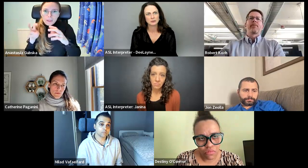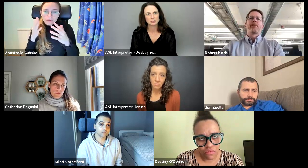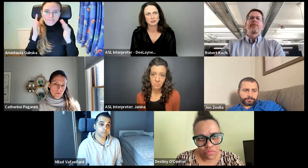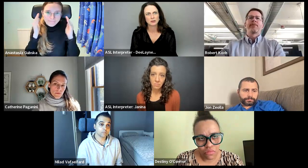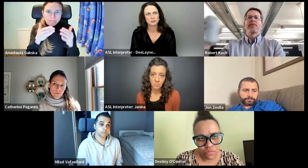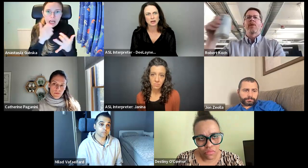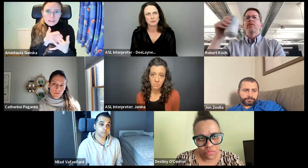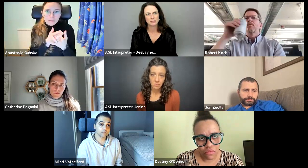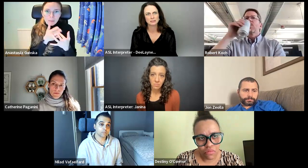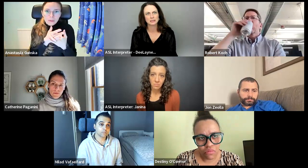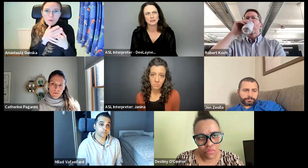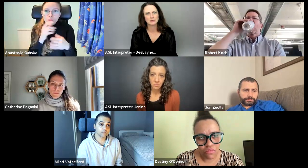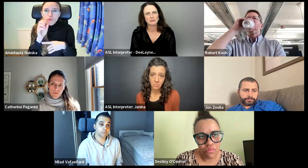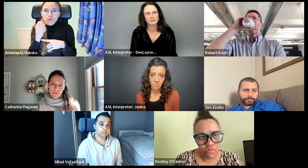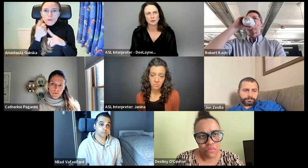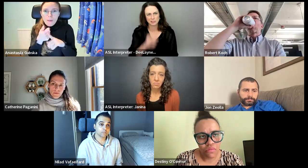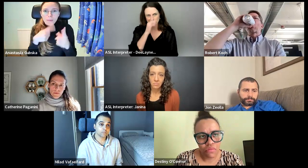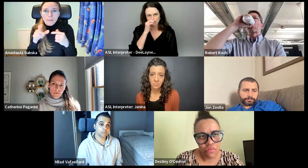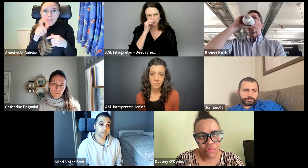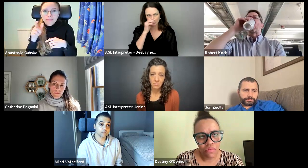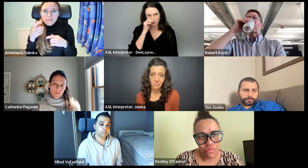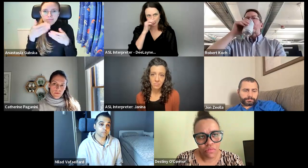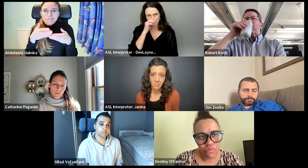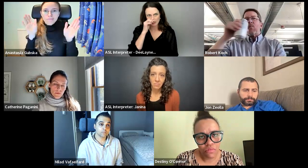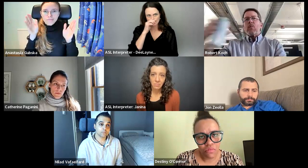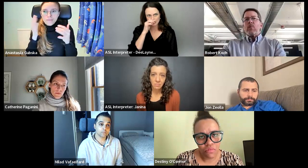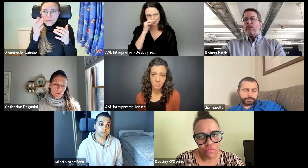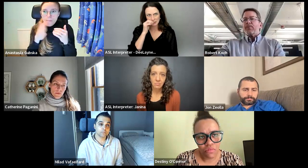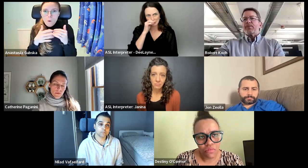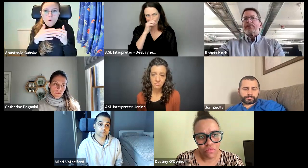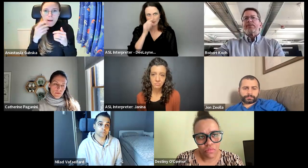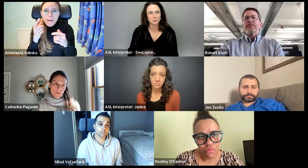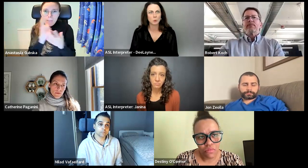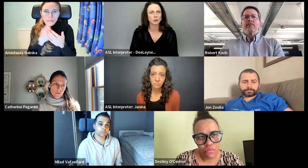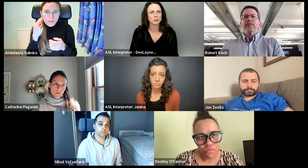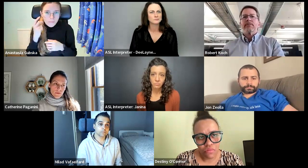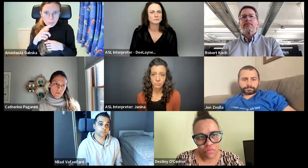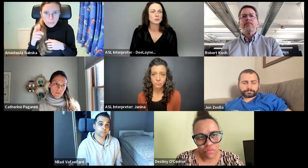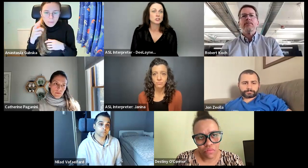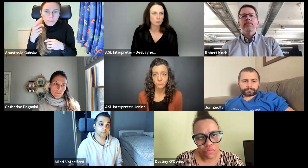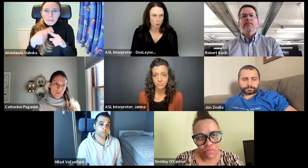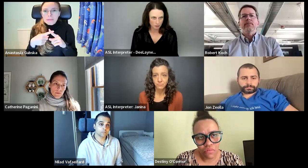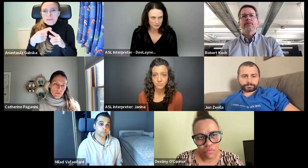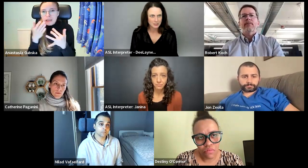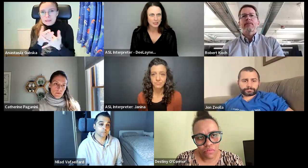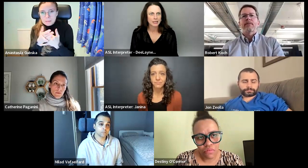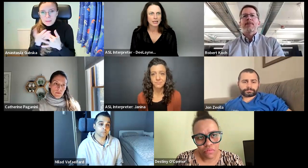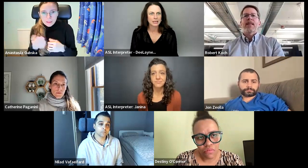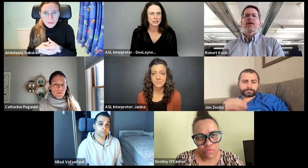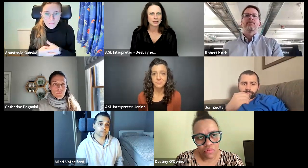there are two other topics topics that focus on accessibility that might be more general